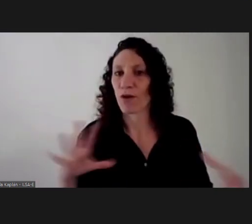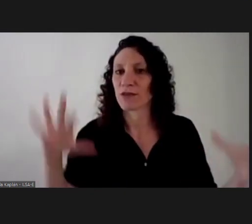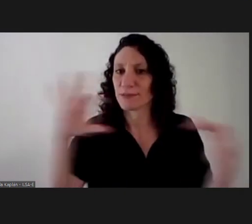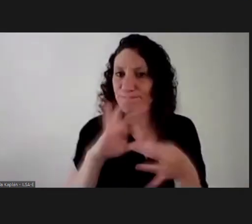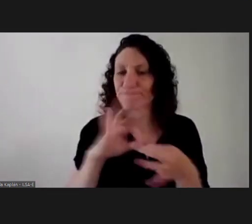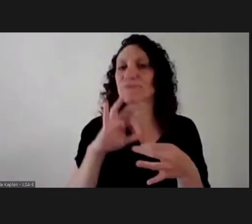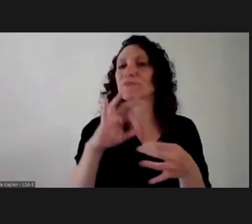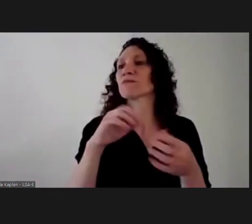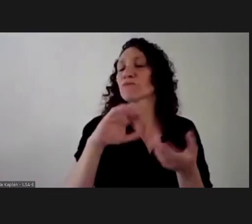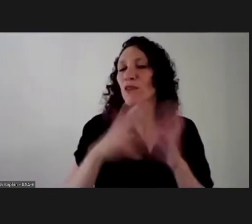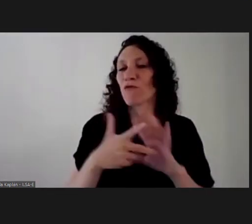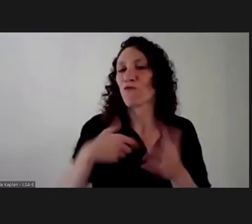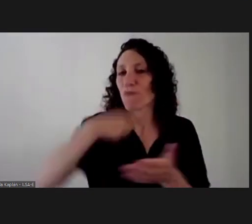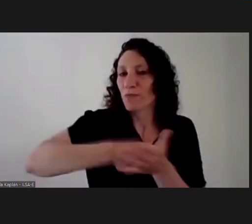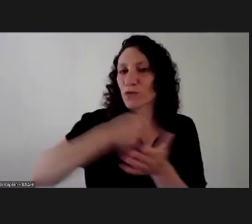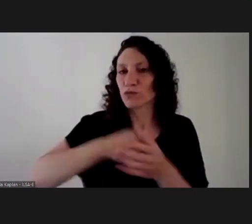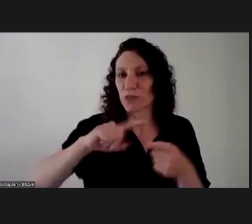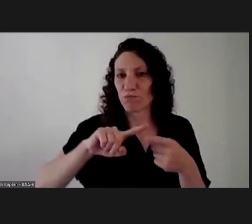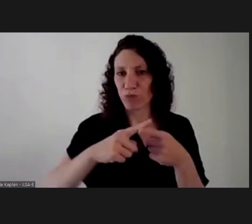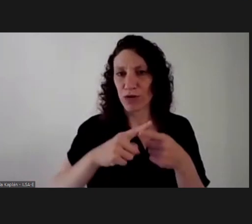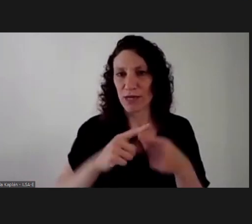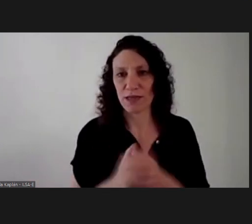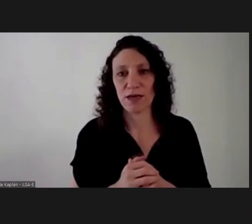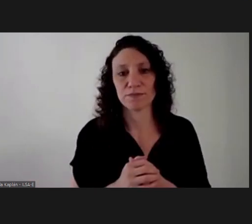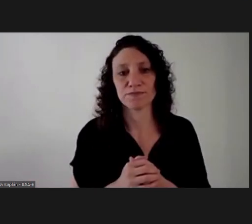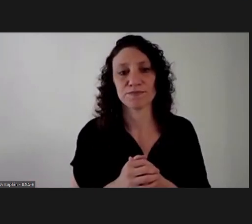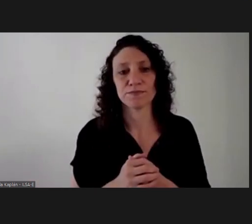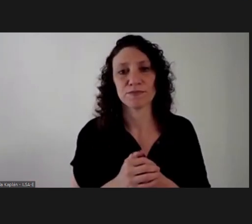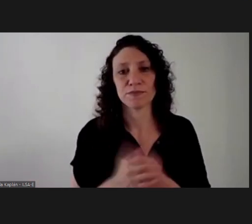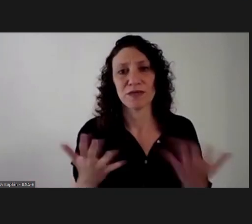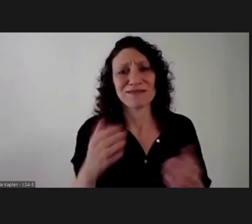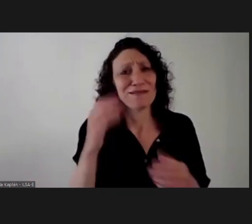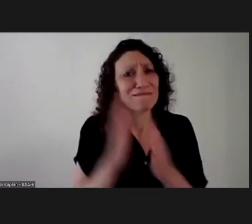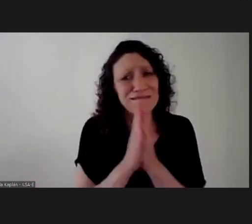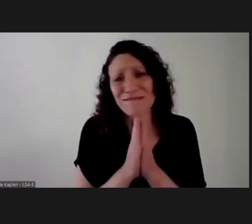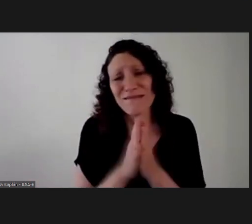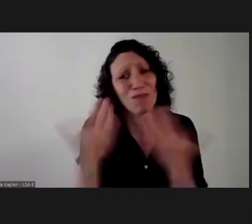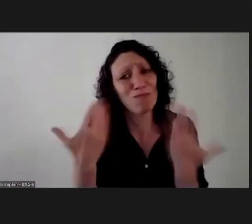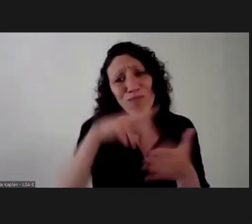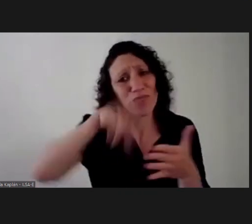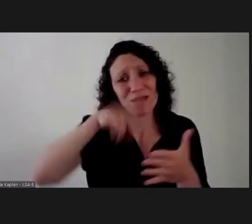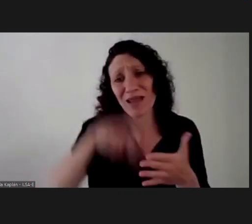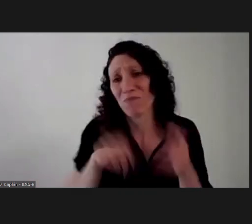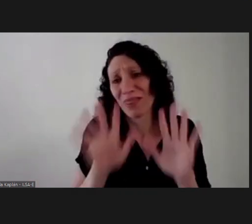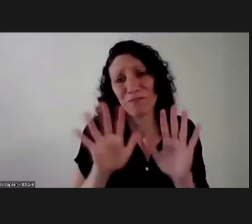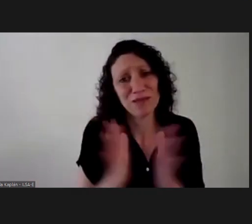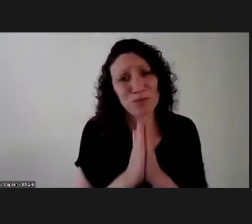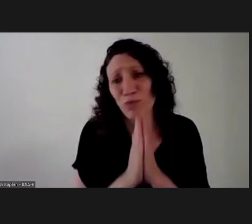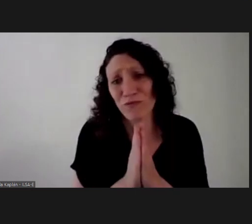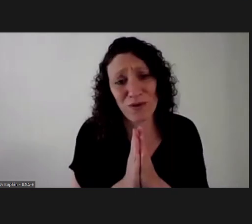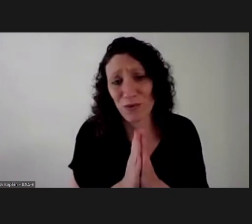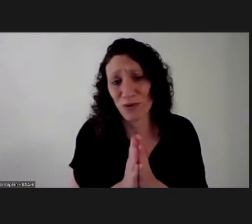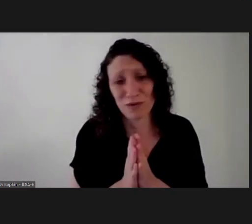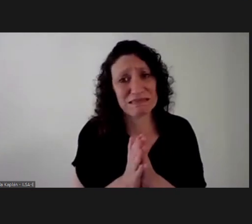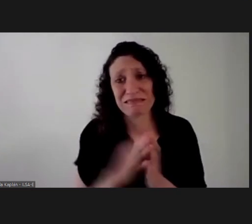and political action. From the, just, can you please go a bit slowly?